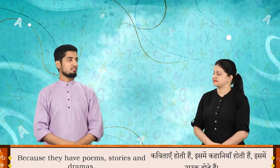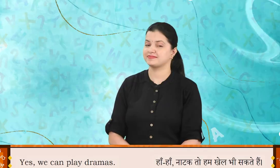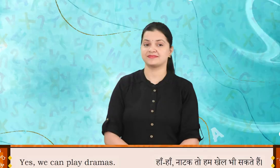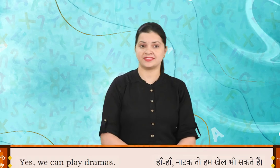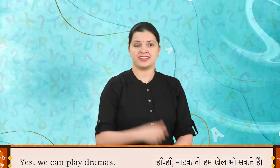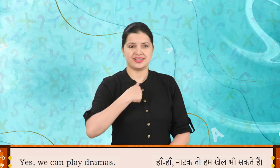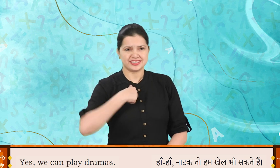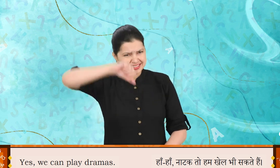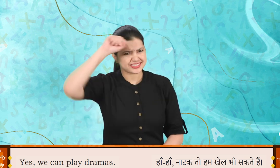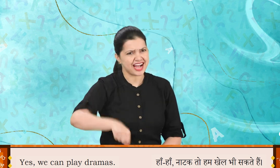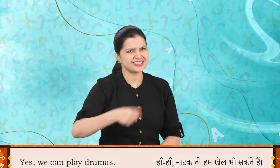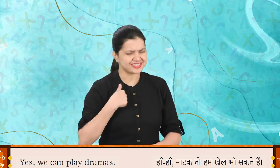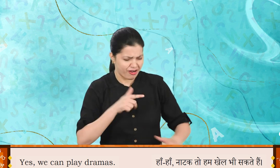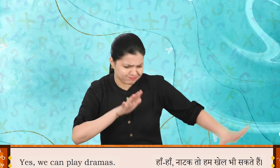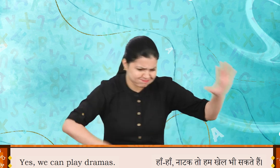Yes, we can play dramas.